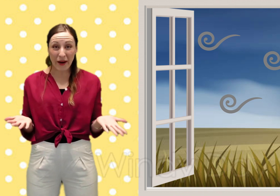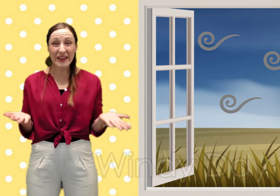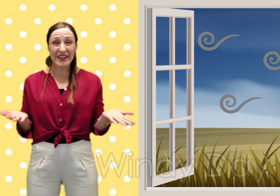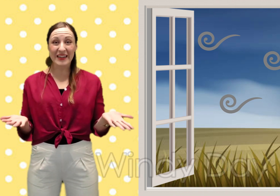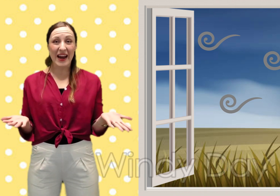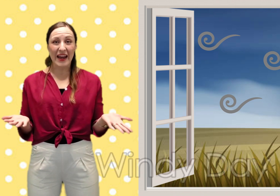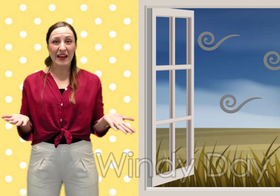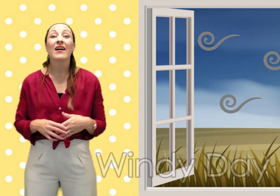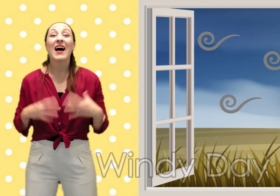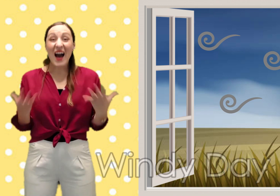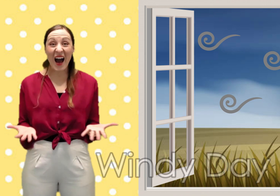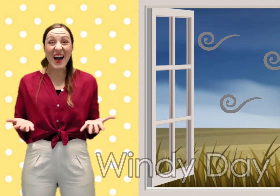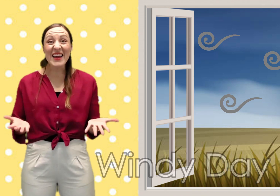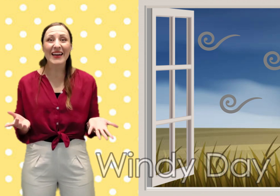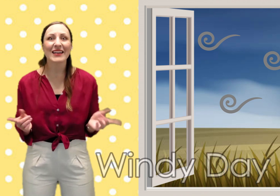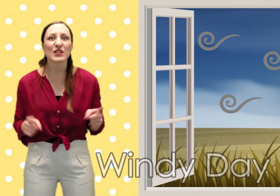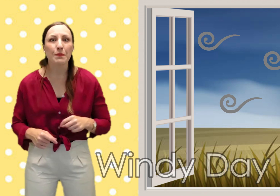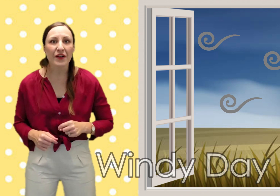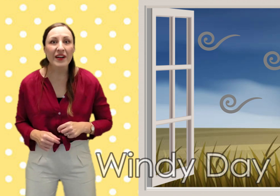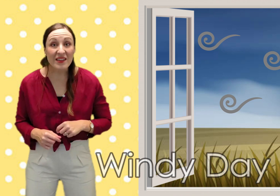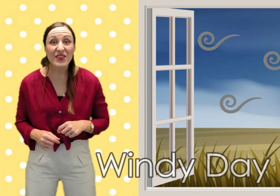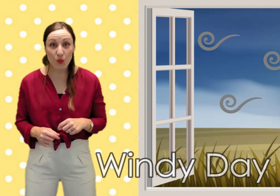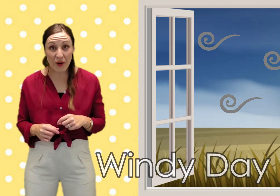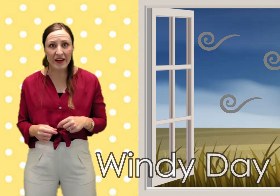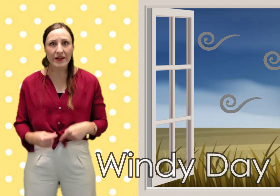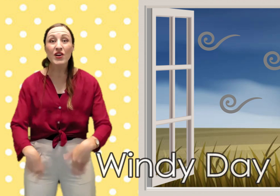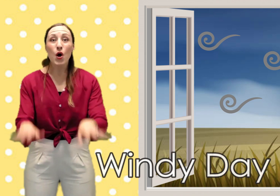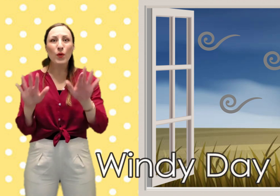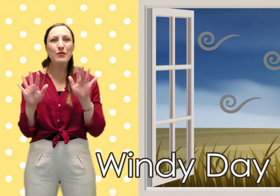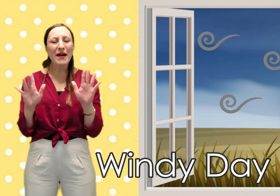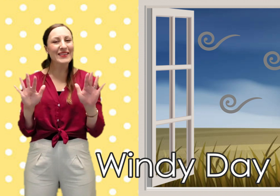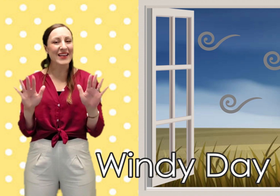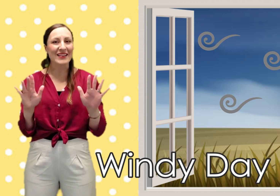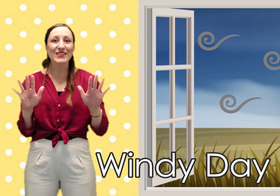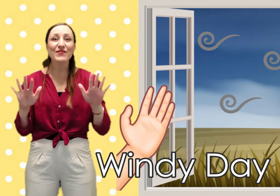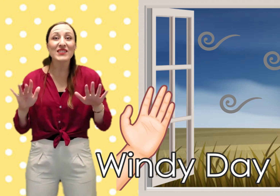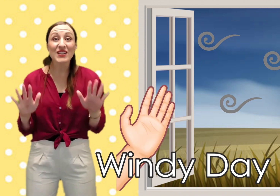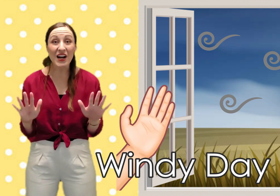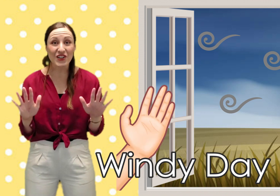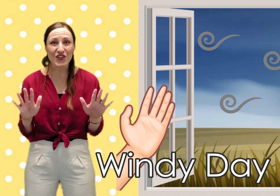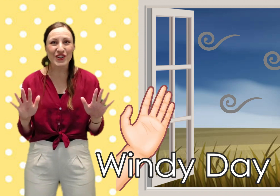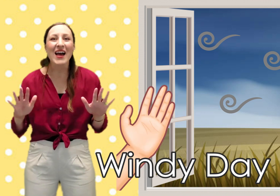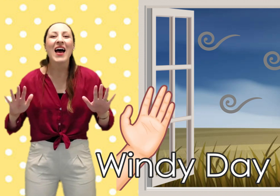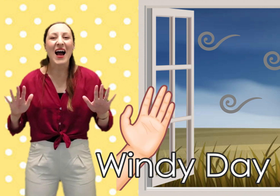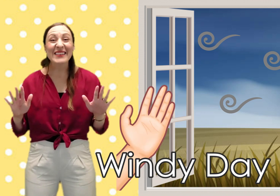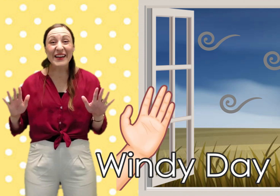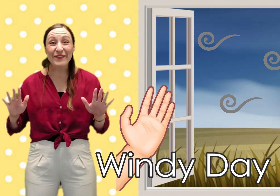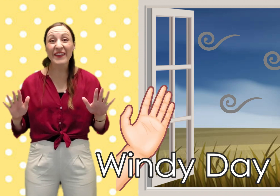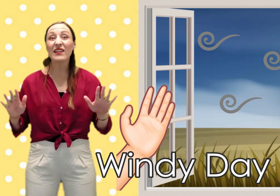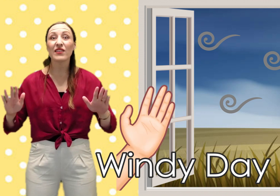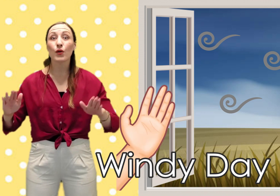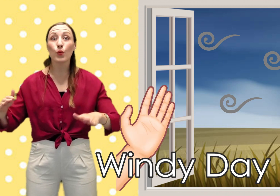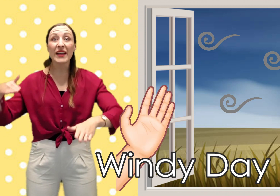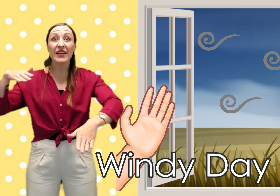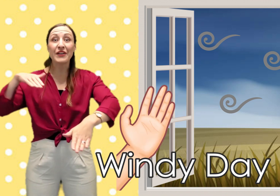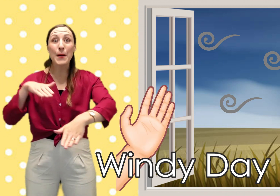windy day I can experience the wind we now my sense of touch as I feel the wind